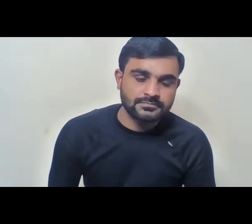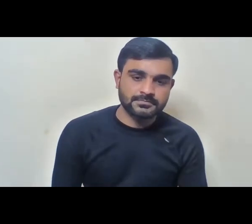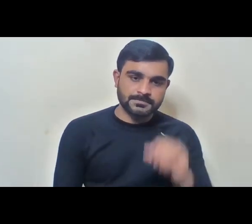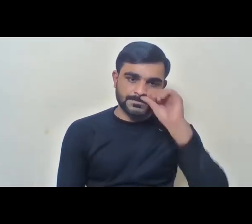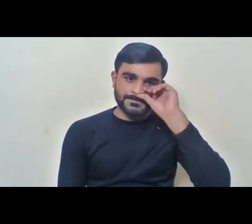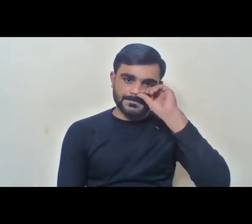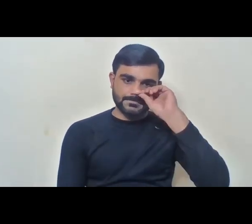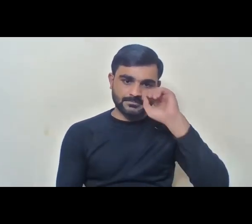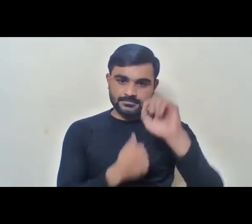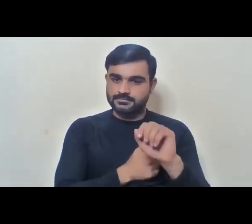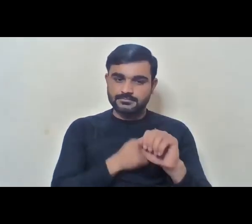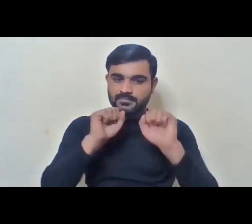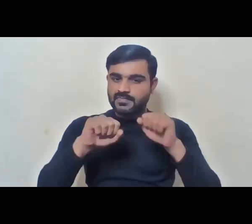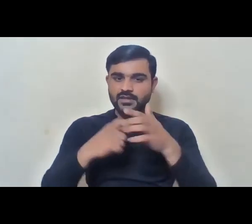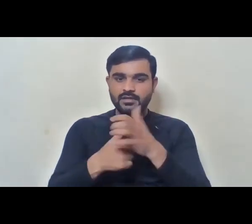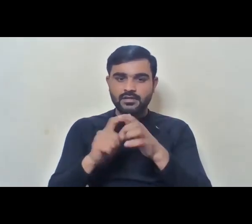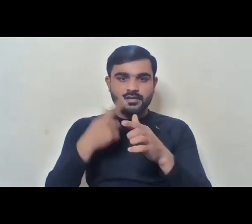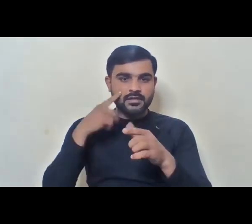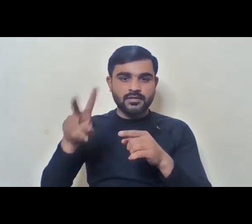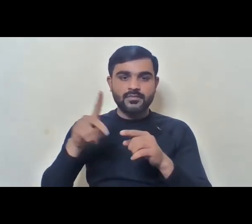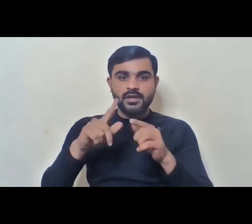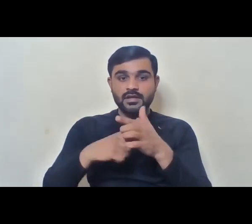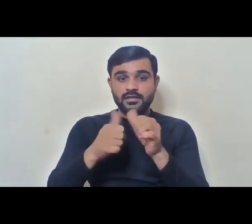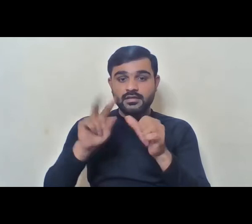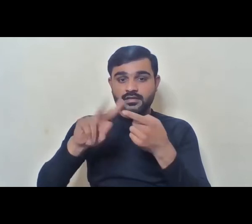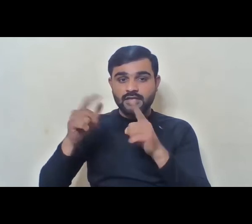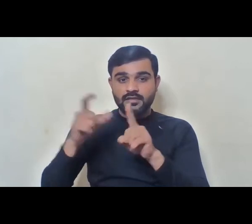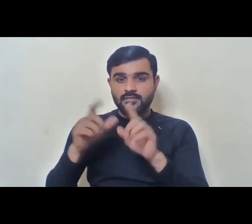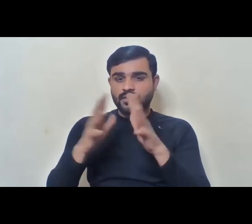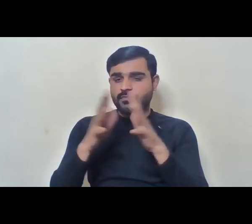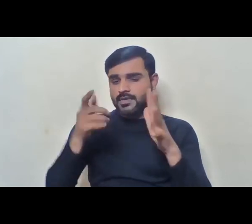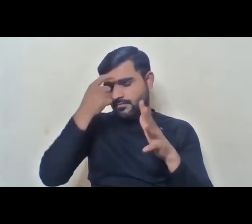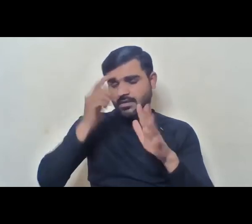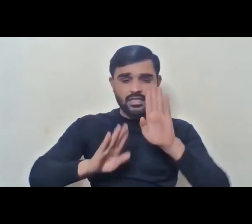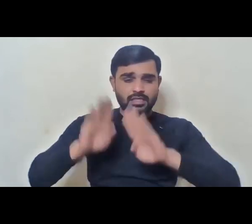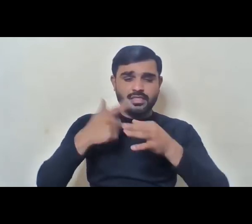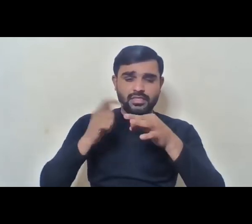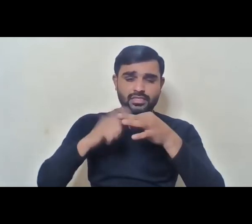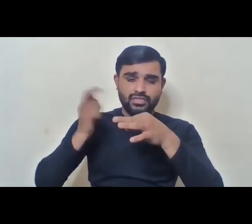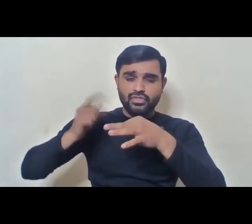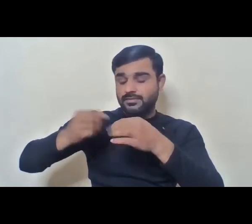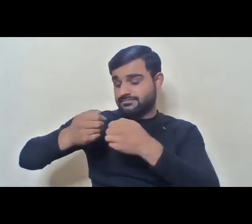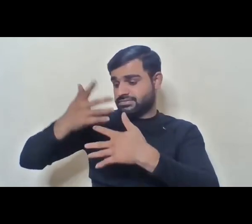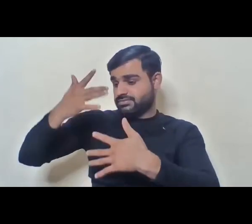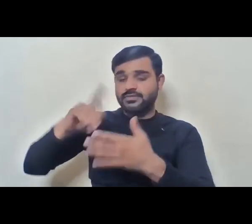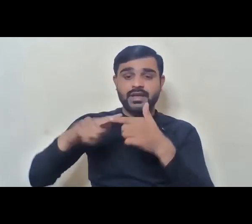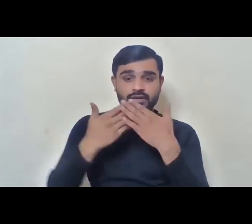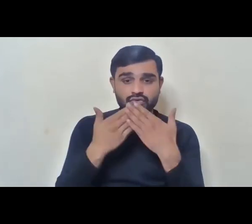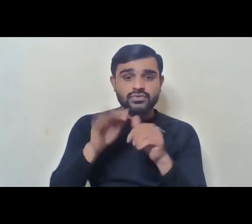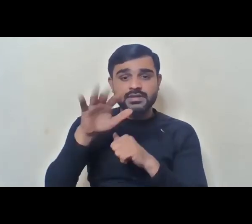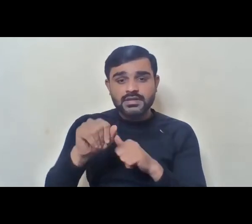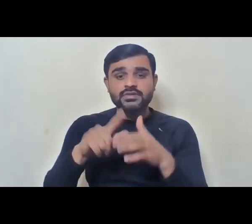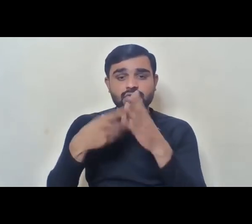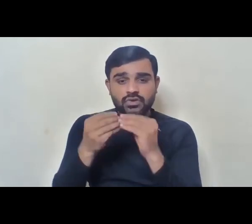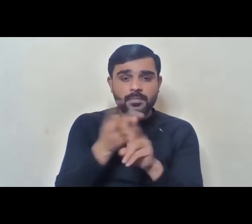Sorry, sorry. Yes, Rajiv, please. Javed, you raised a lot of issues starting from accessibility to education to employment